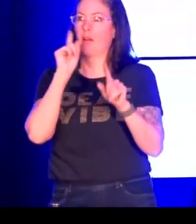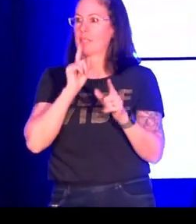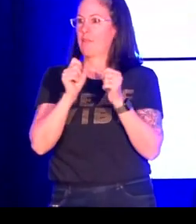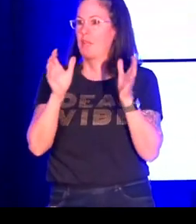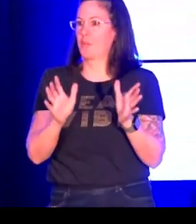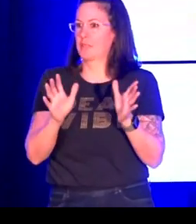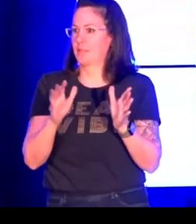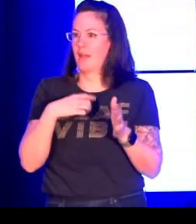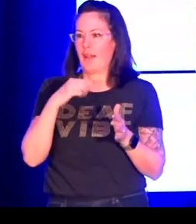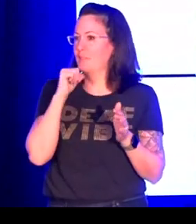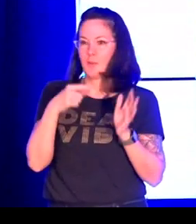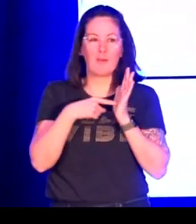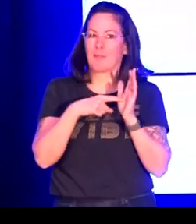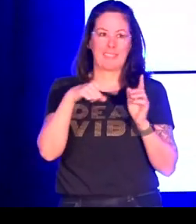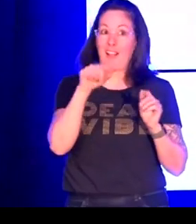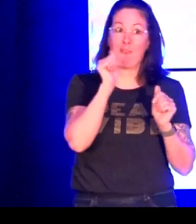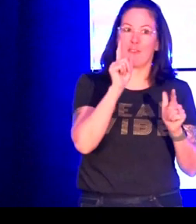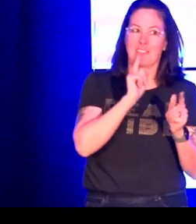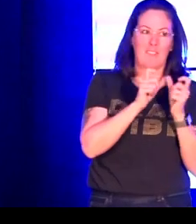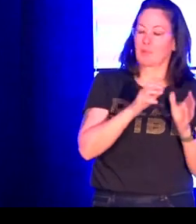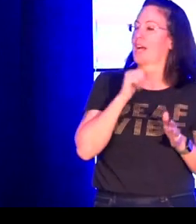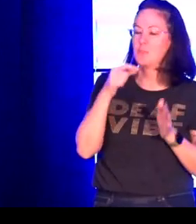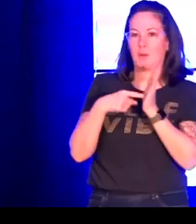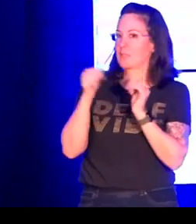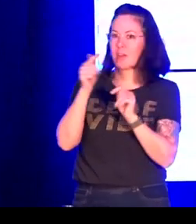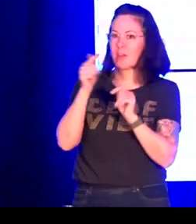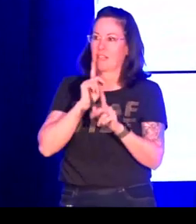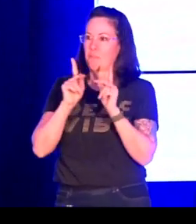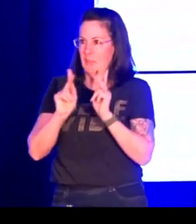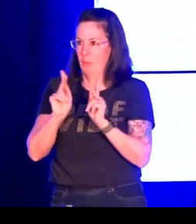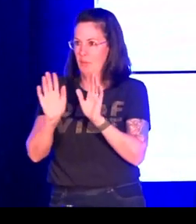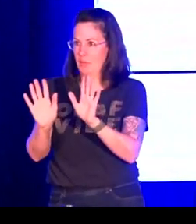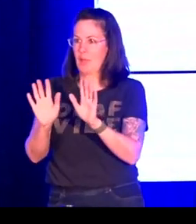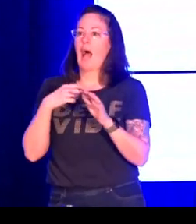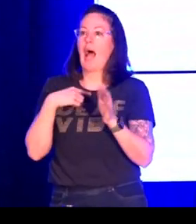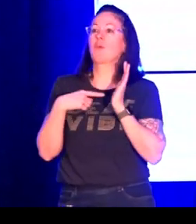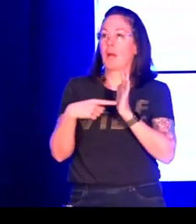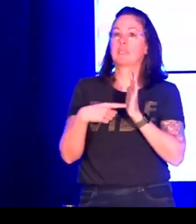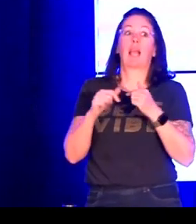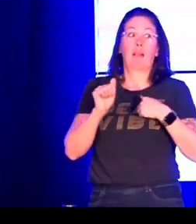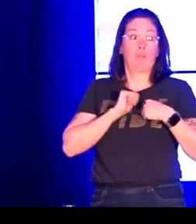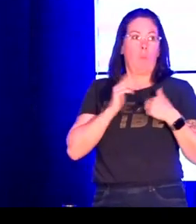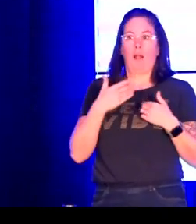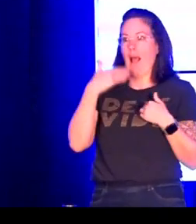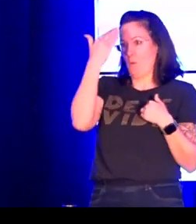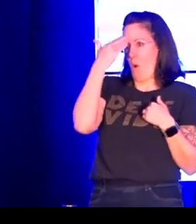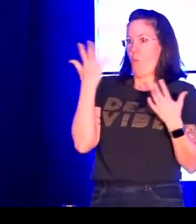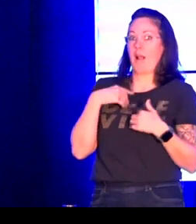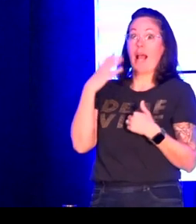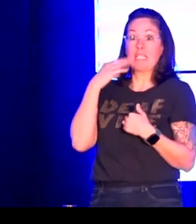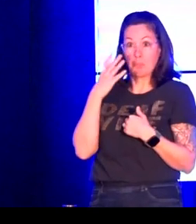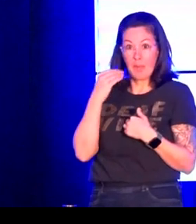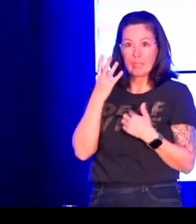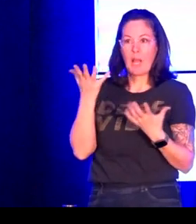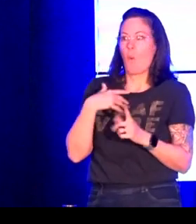these spaces exist and how we can avoid assuming that we represent everyone.